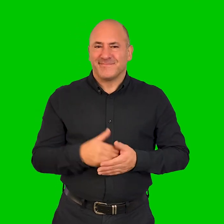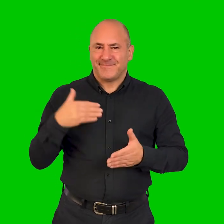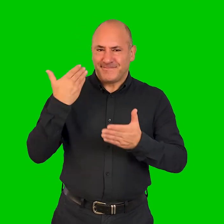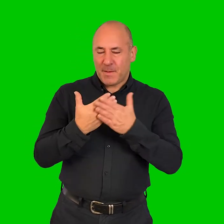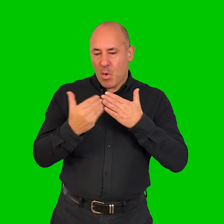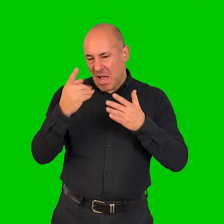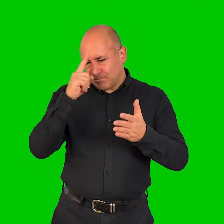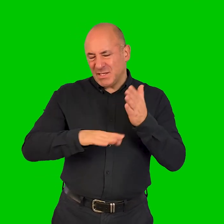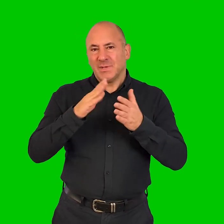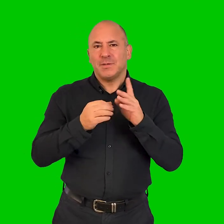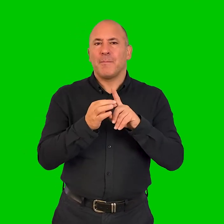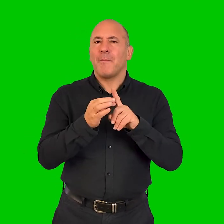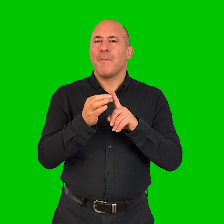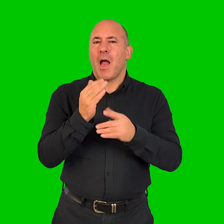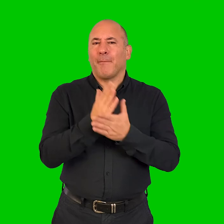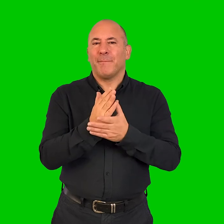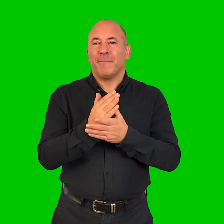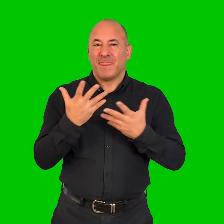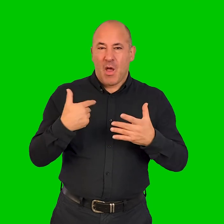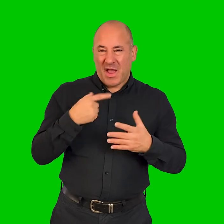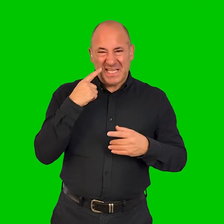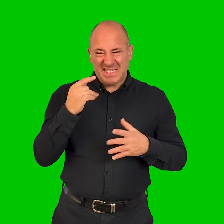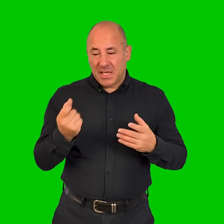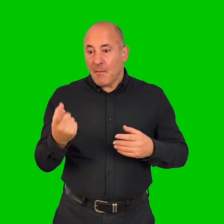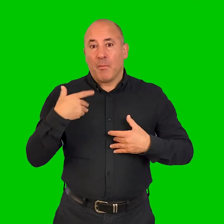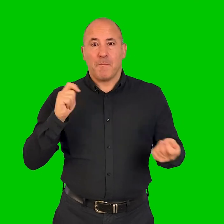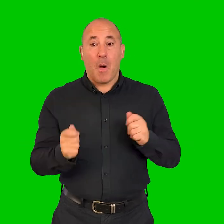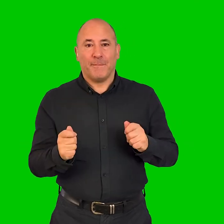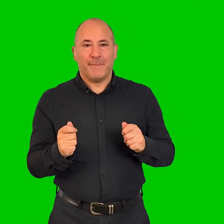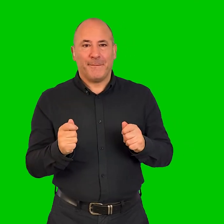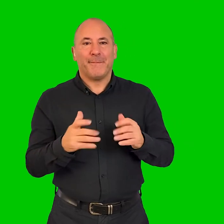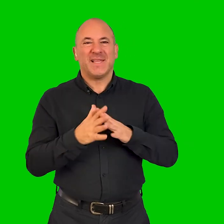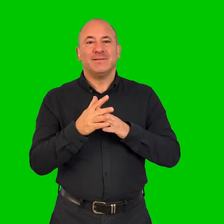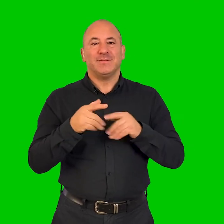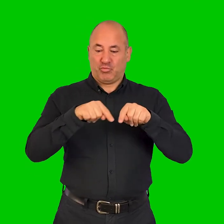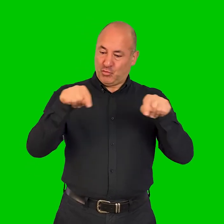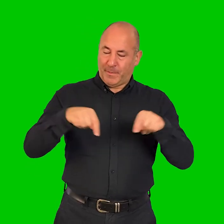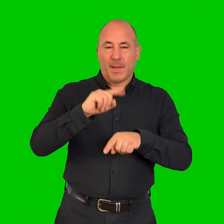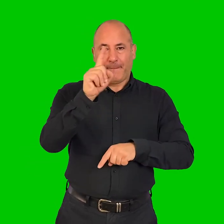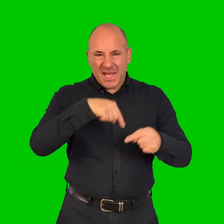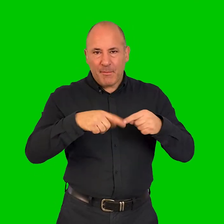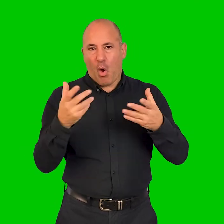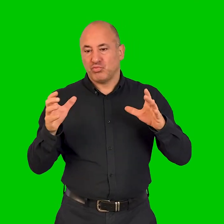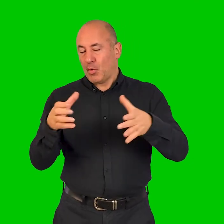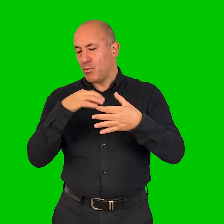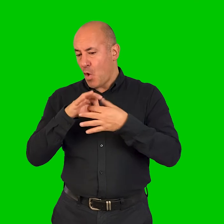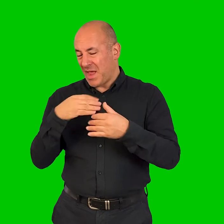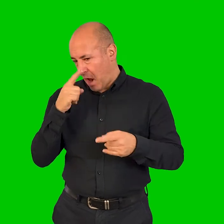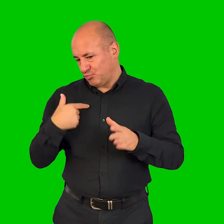much better as I got more experience and I adapt in the moment to